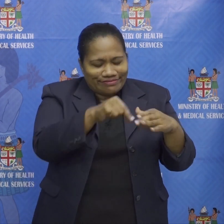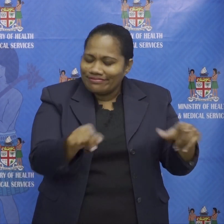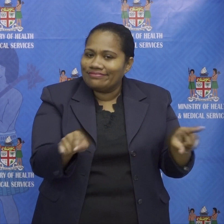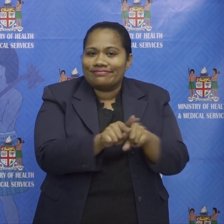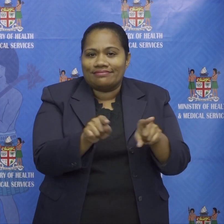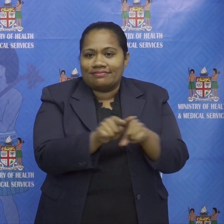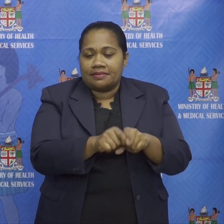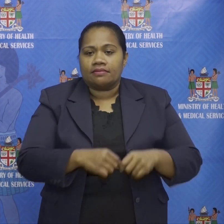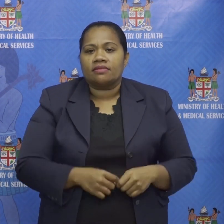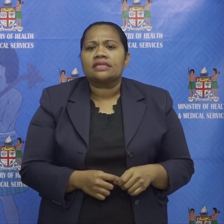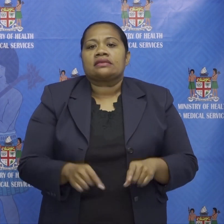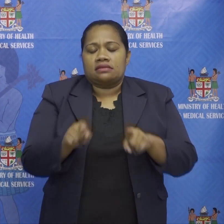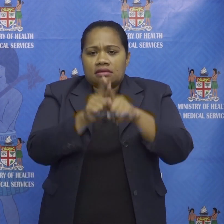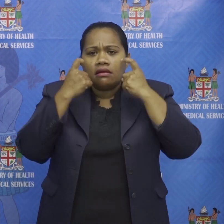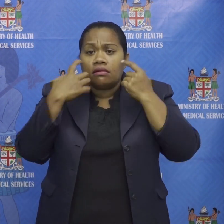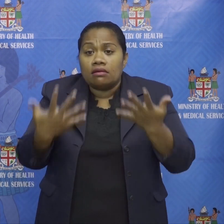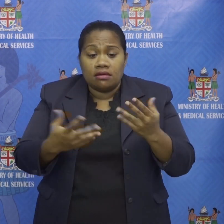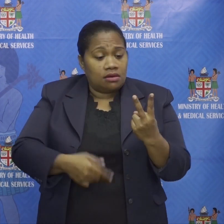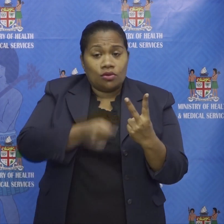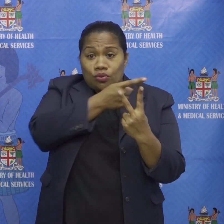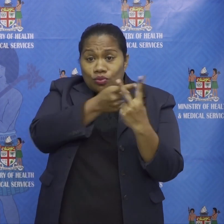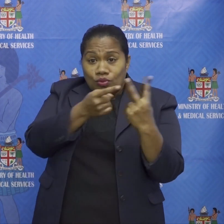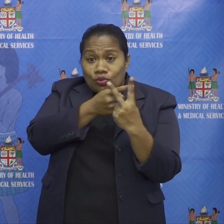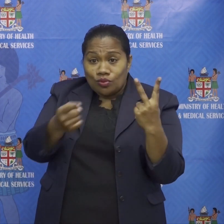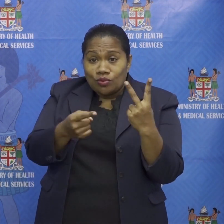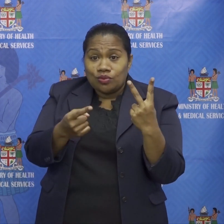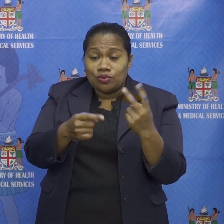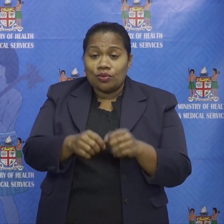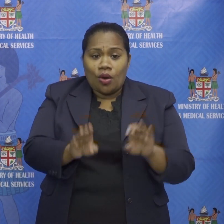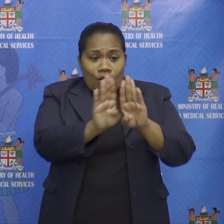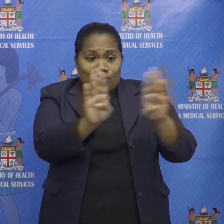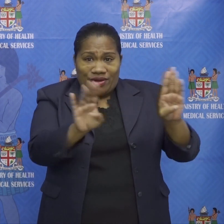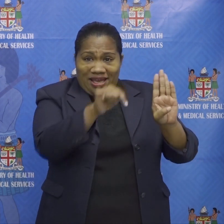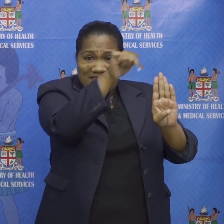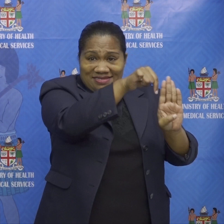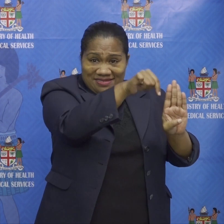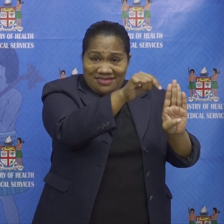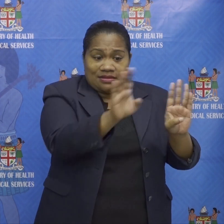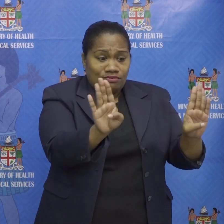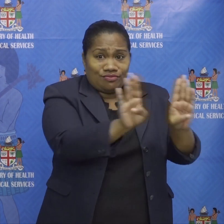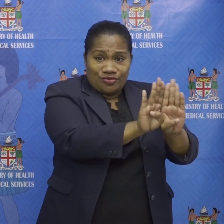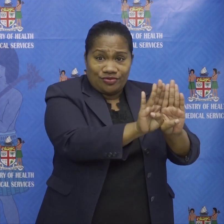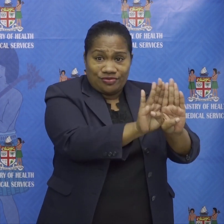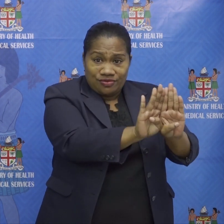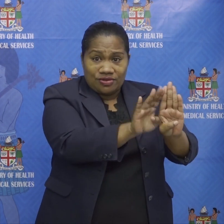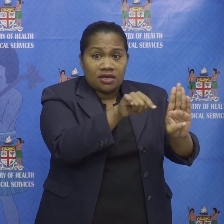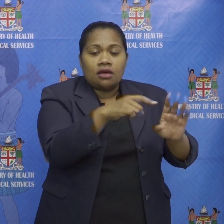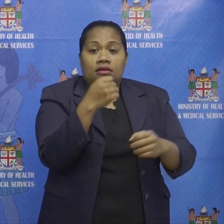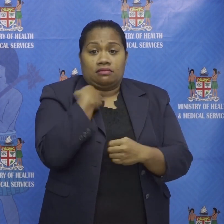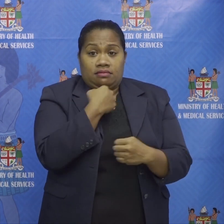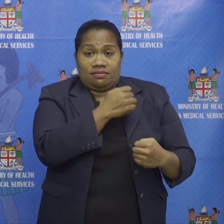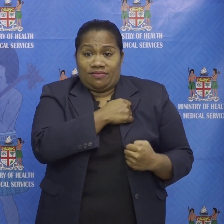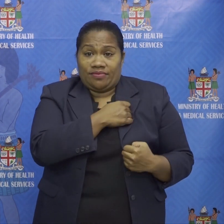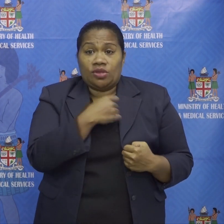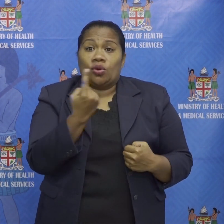that two of the recently announced border quarantine cases from the same border quarantine facility soldiers who had returned